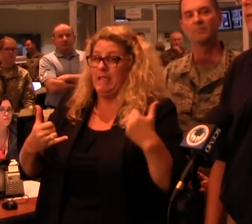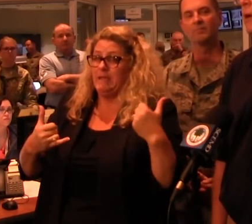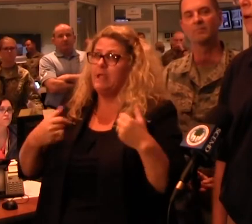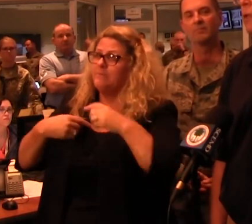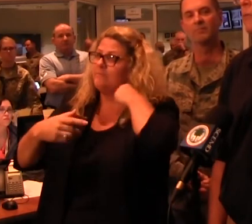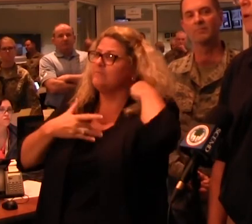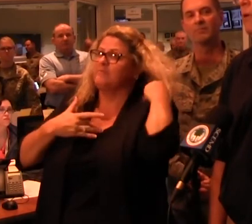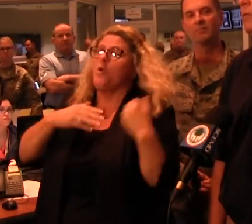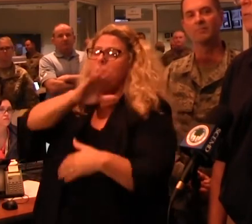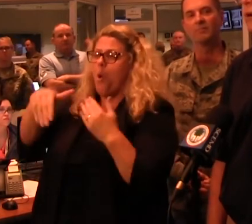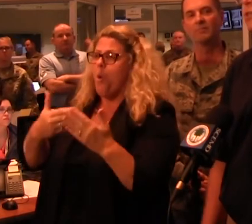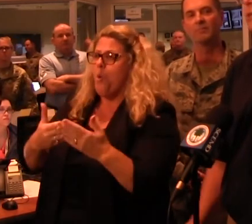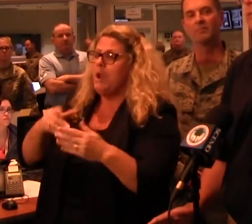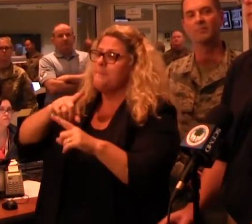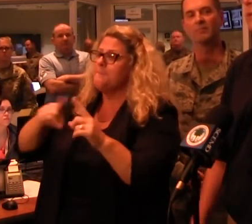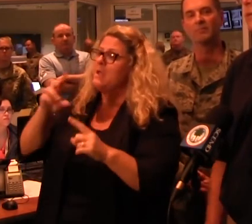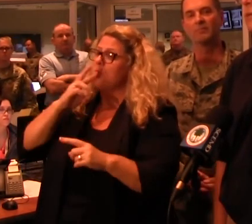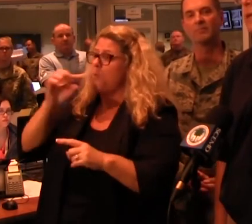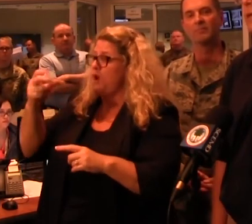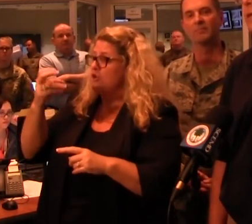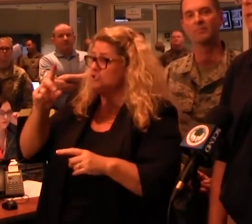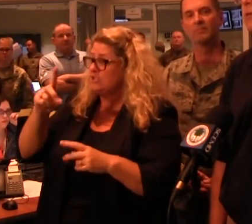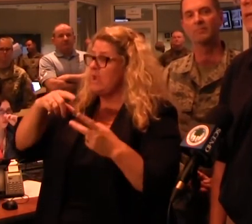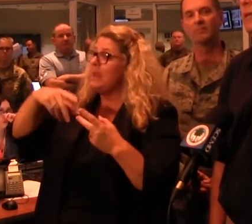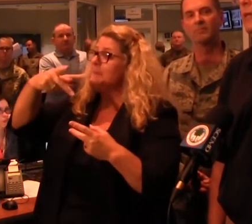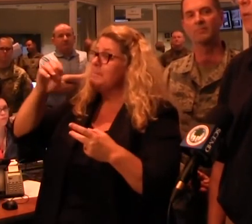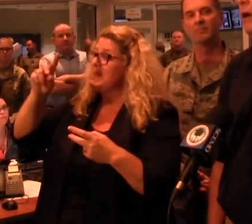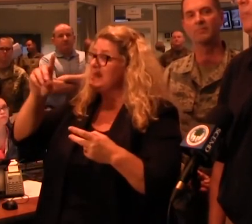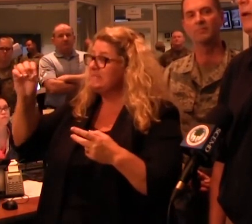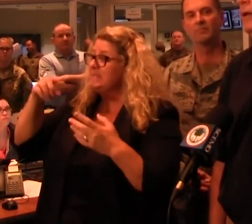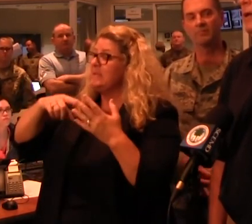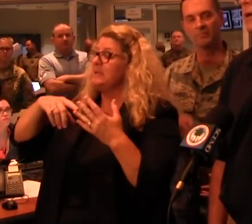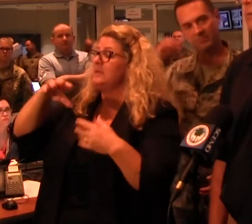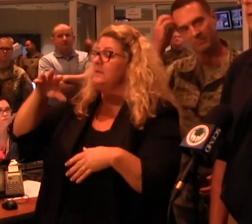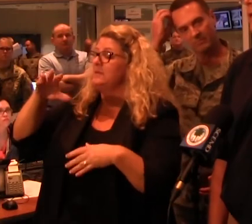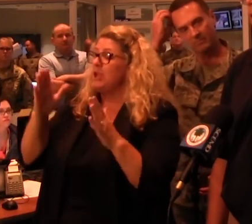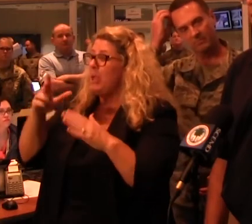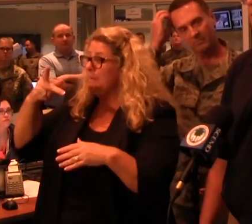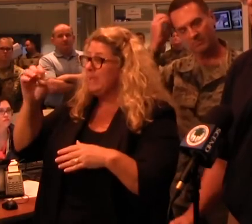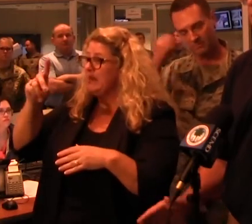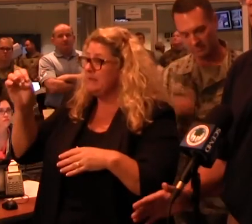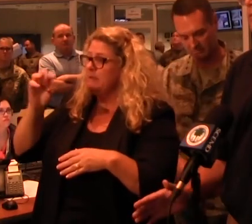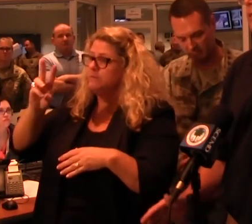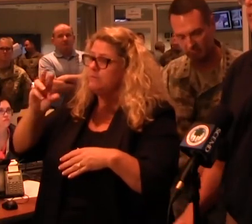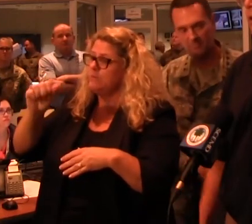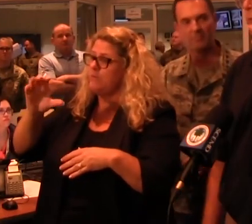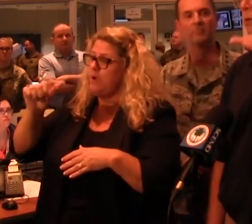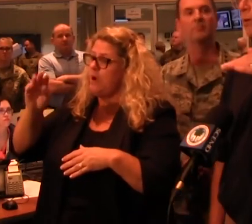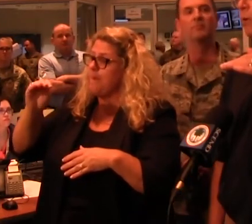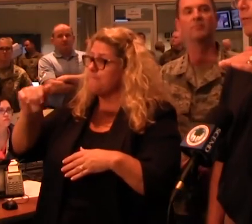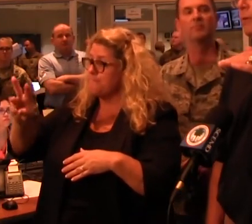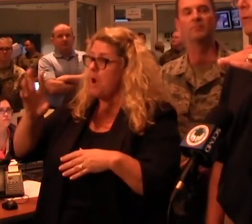I think we're concerned about all of them, but all those watersheds, you know, the PD, the little PD, the Wacama. But I guess, you know, it's going to